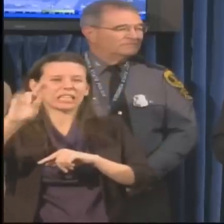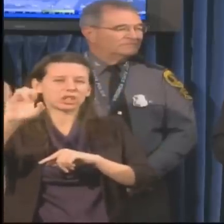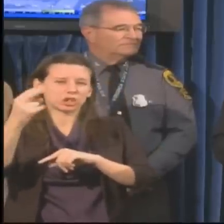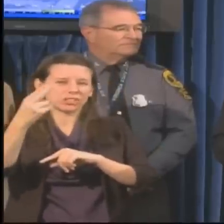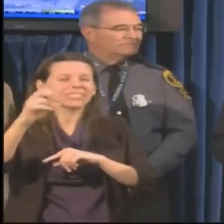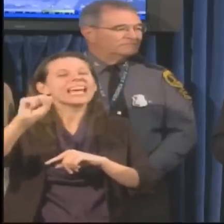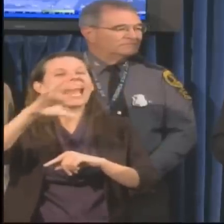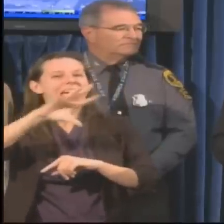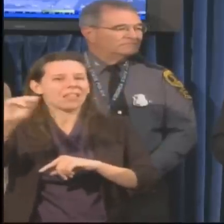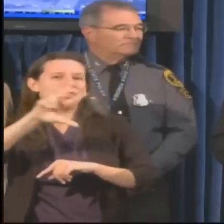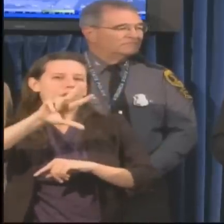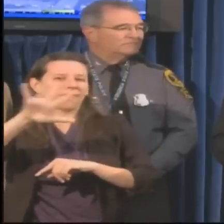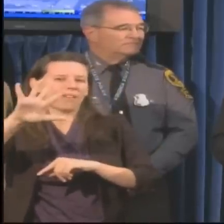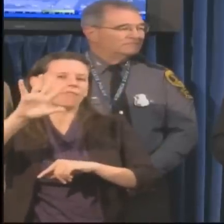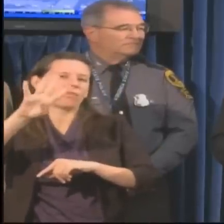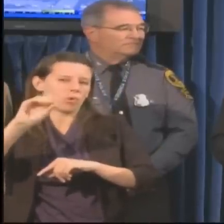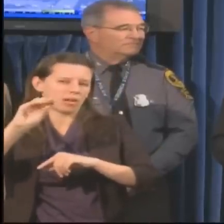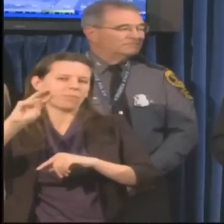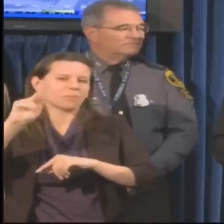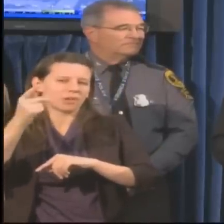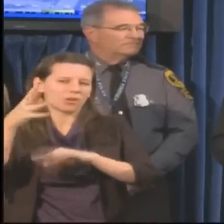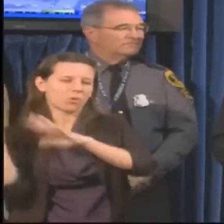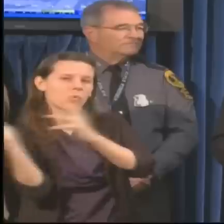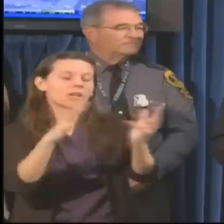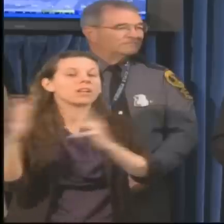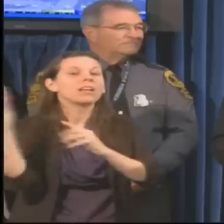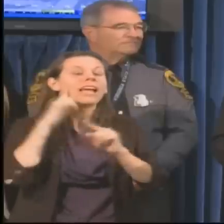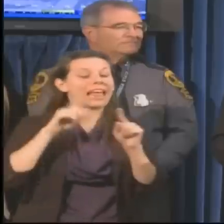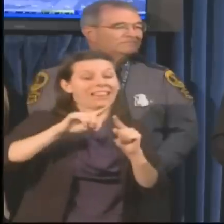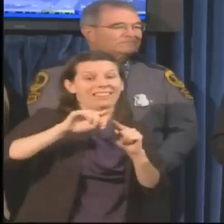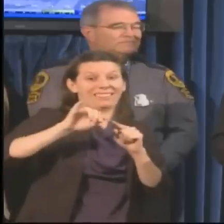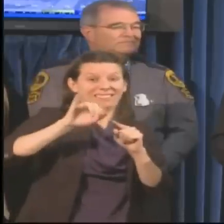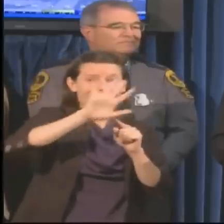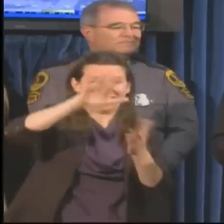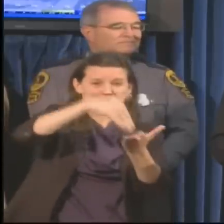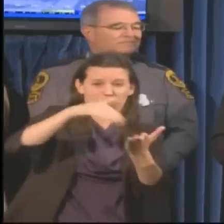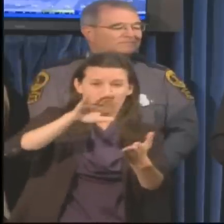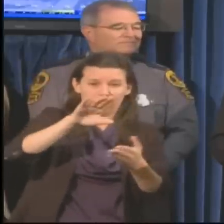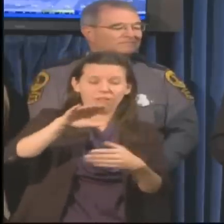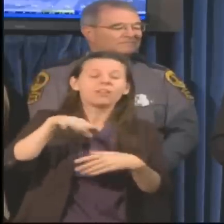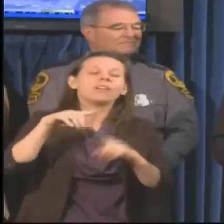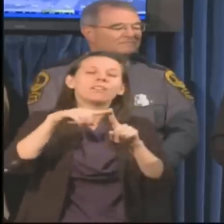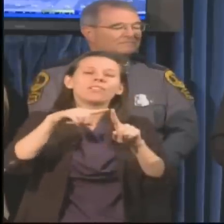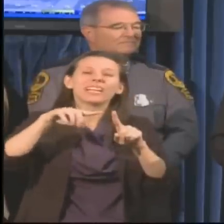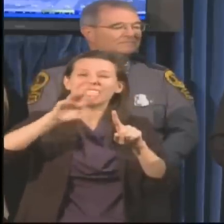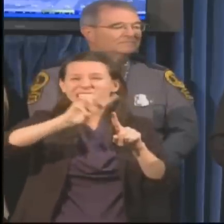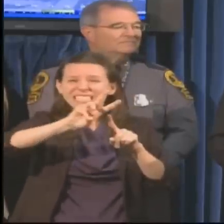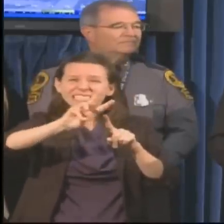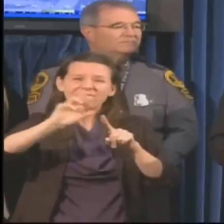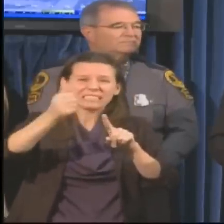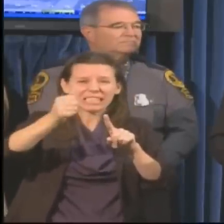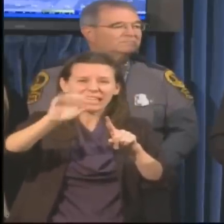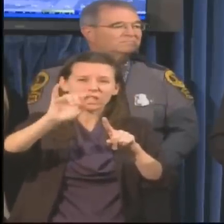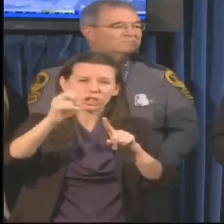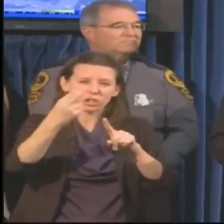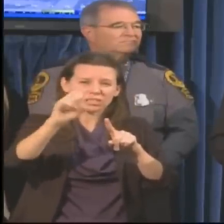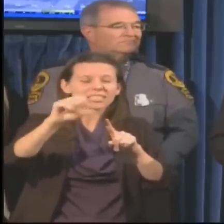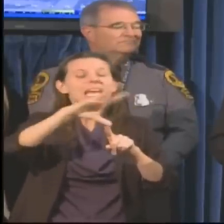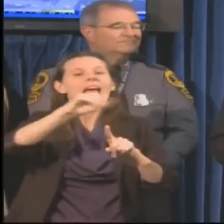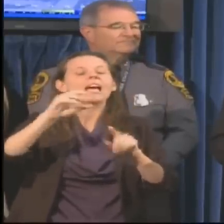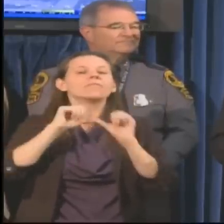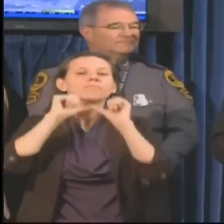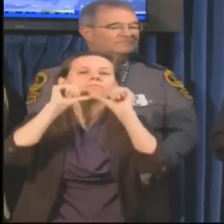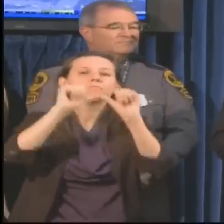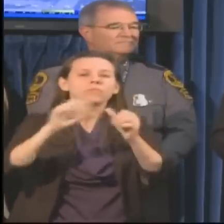including central Virginia, we're expecting up to 6 inches of rain in places with sustained winds of 30 and gusts of